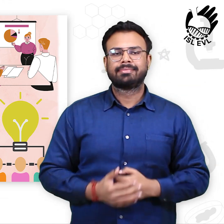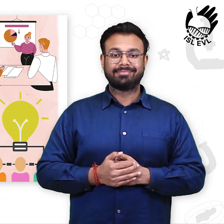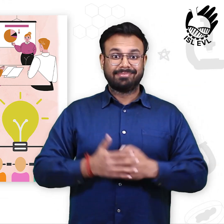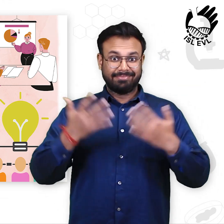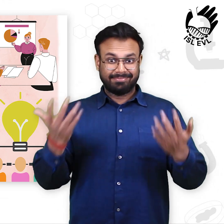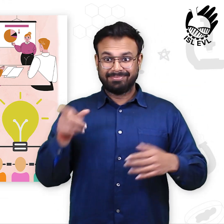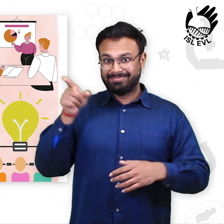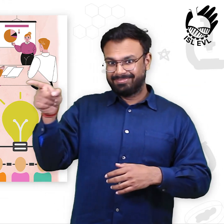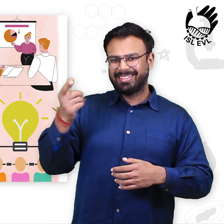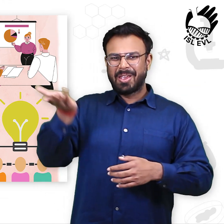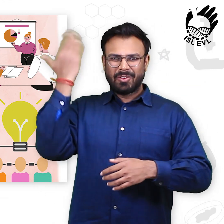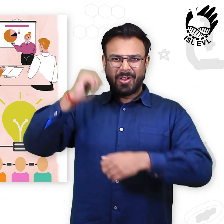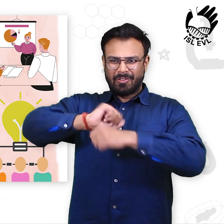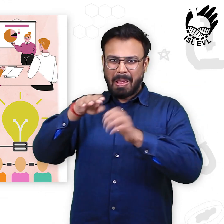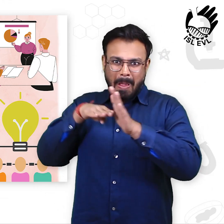improvements.